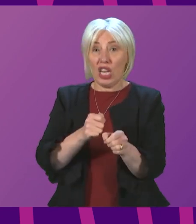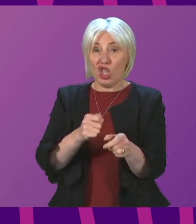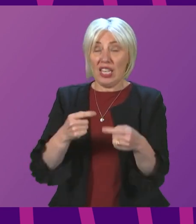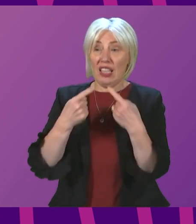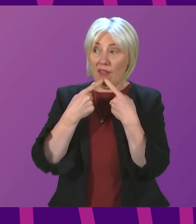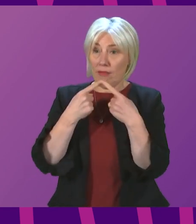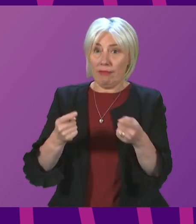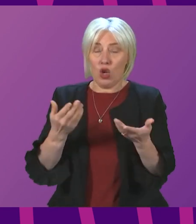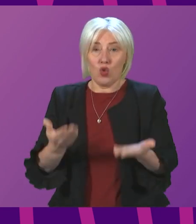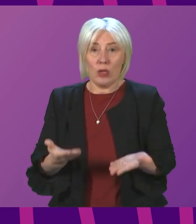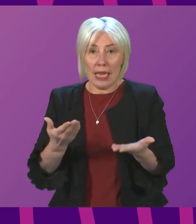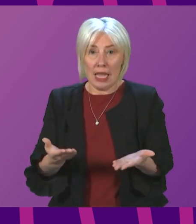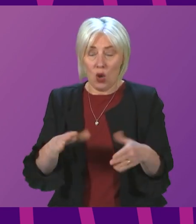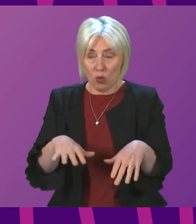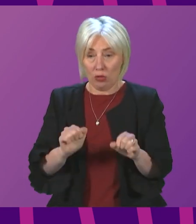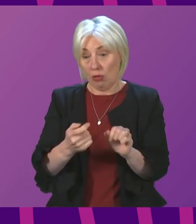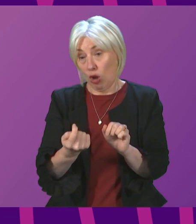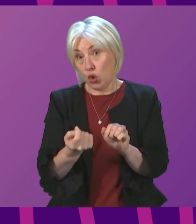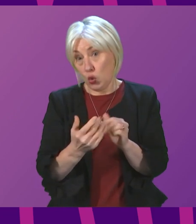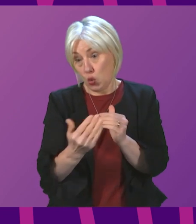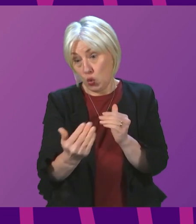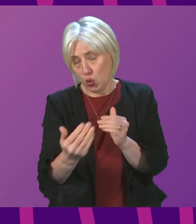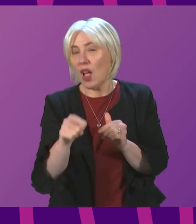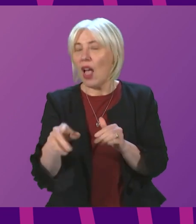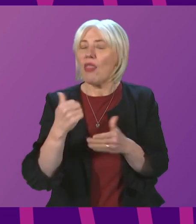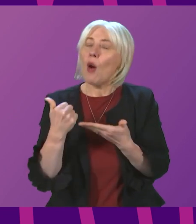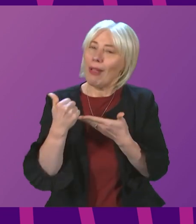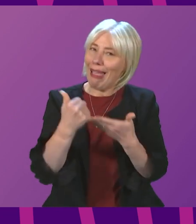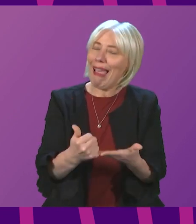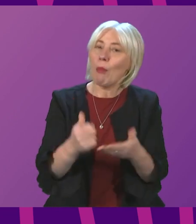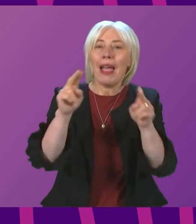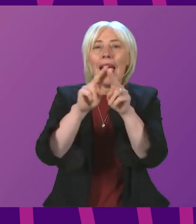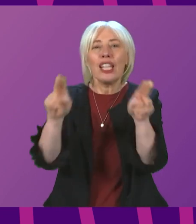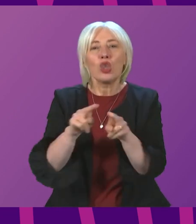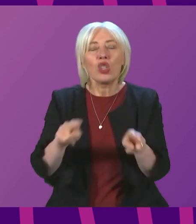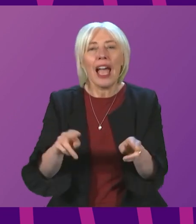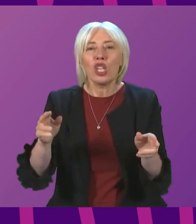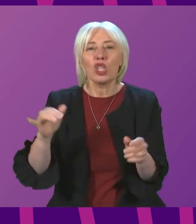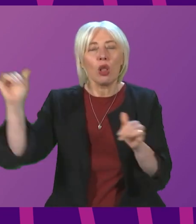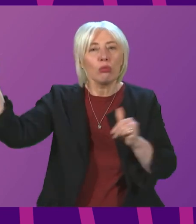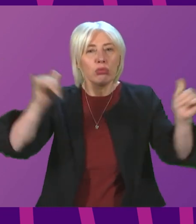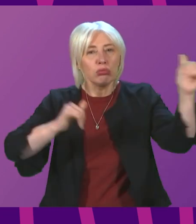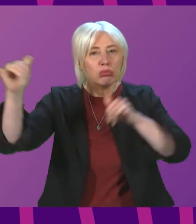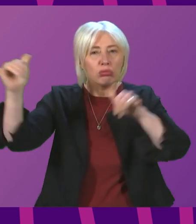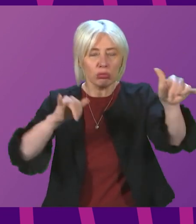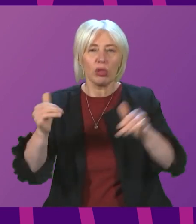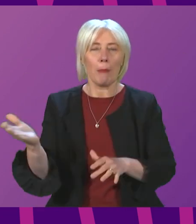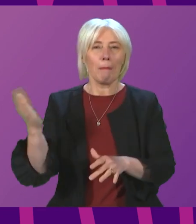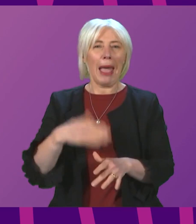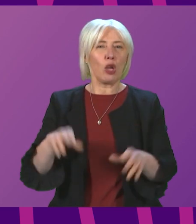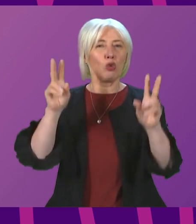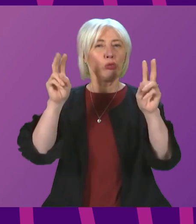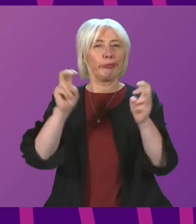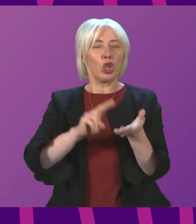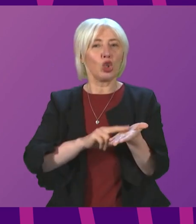today that come into force shortly will significantly help international travel return to a degree of normality. And I think we can